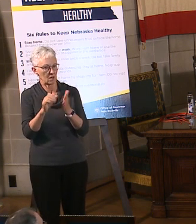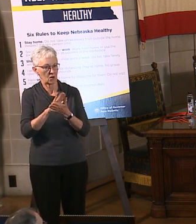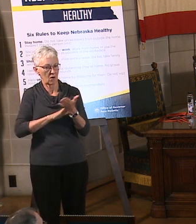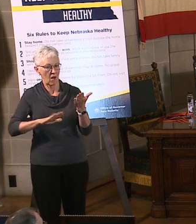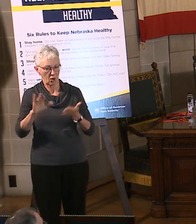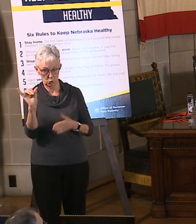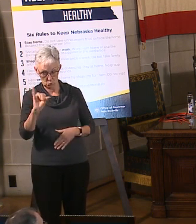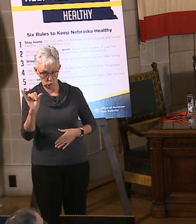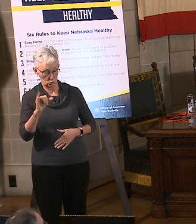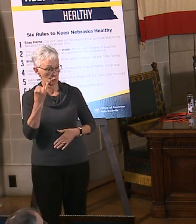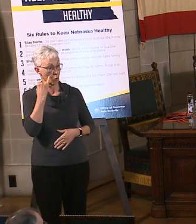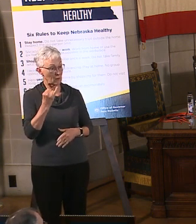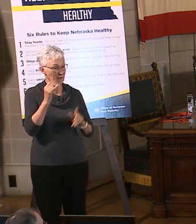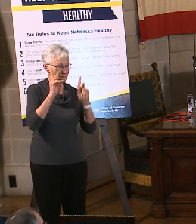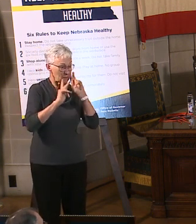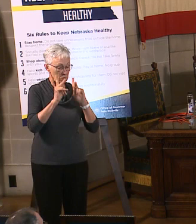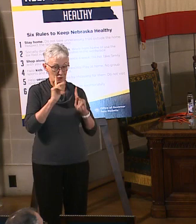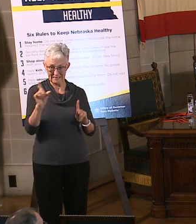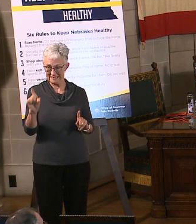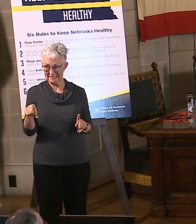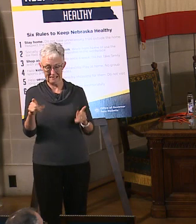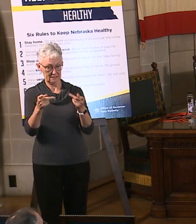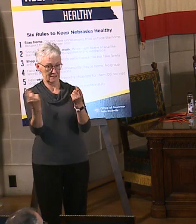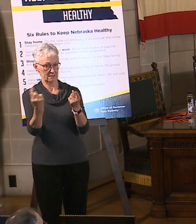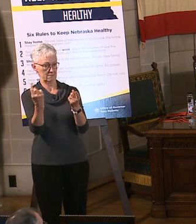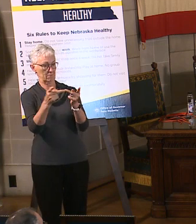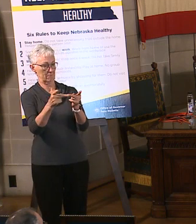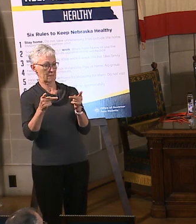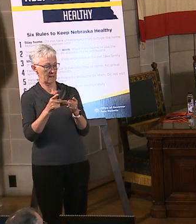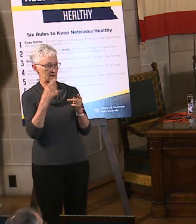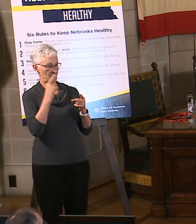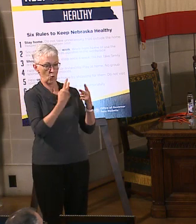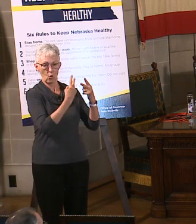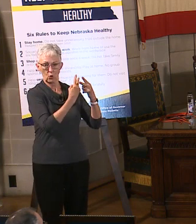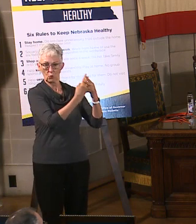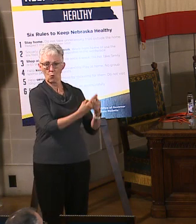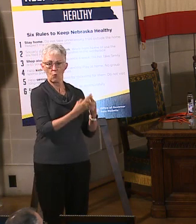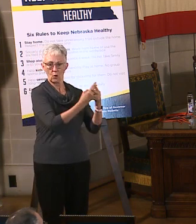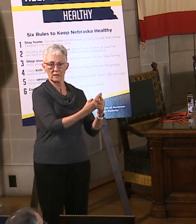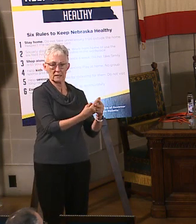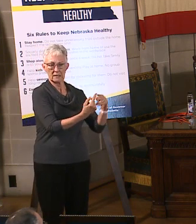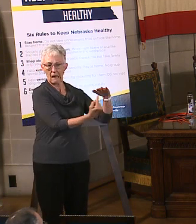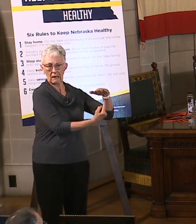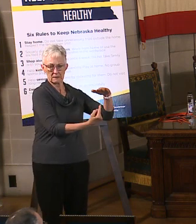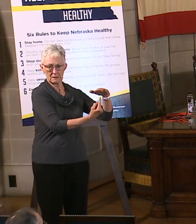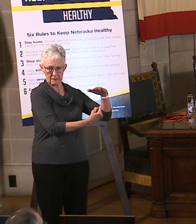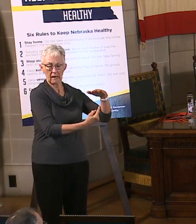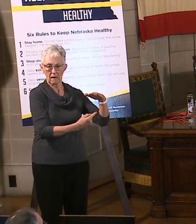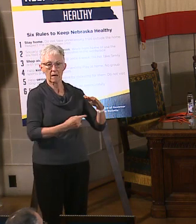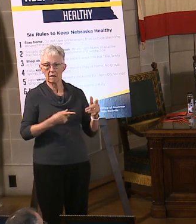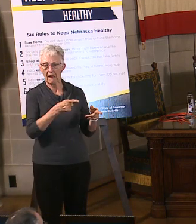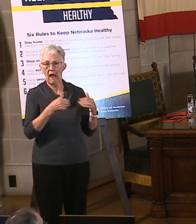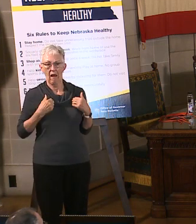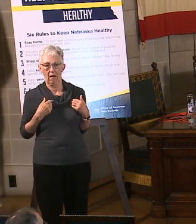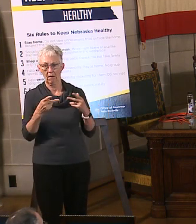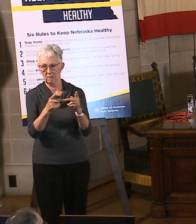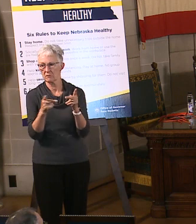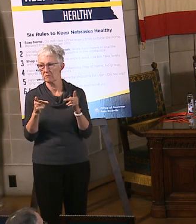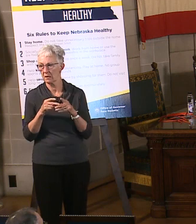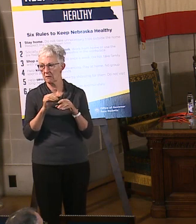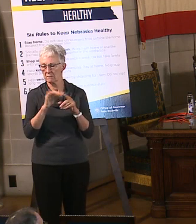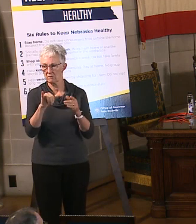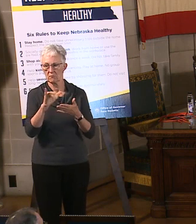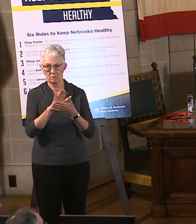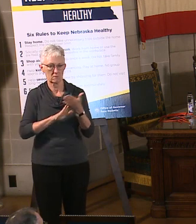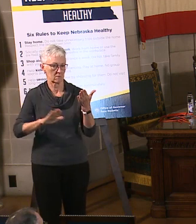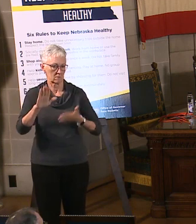we, people need to either quarantine or isolate there, they can do that. So this would be general members of the public who maybe can't go home, say for